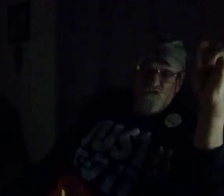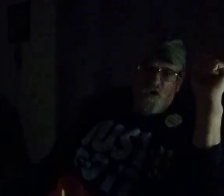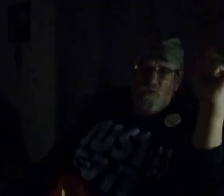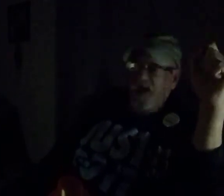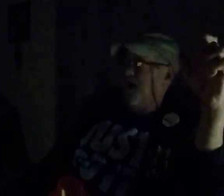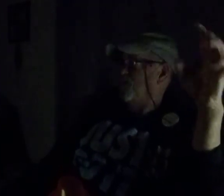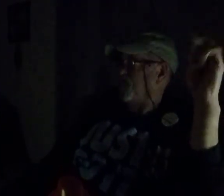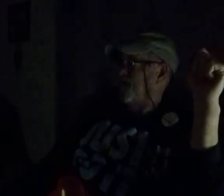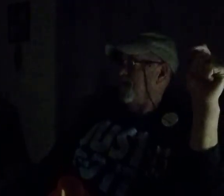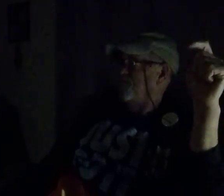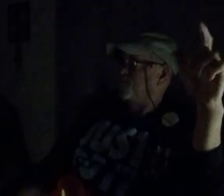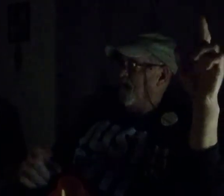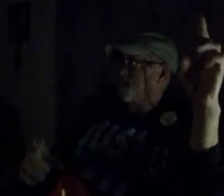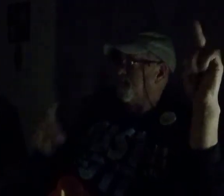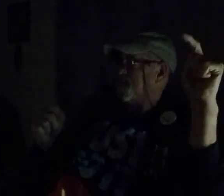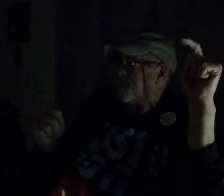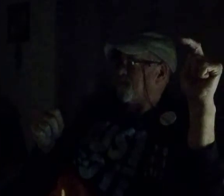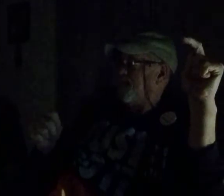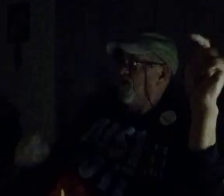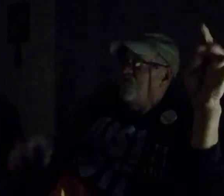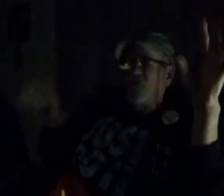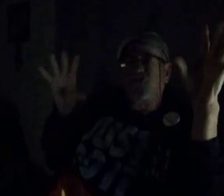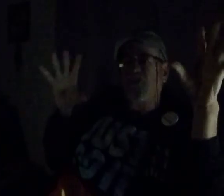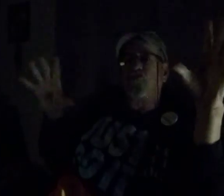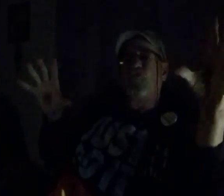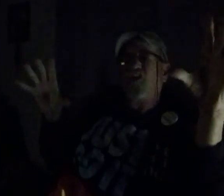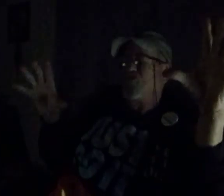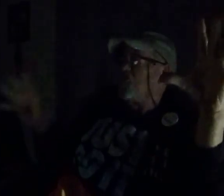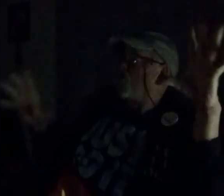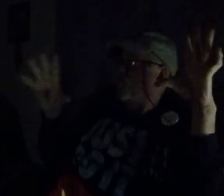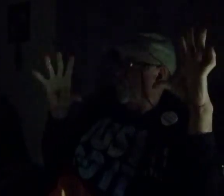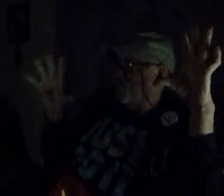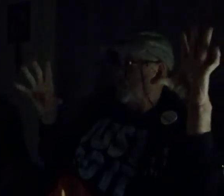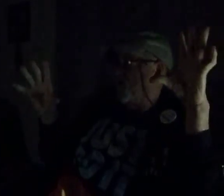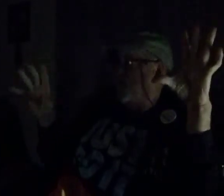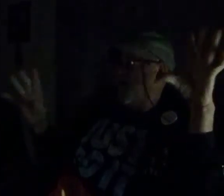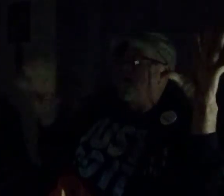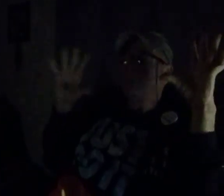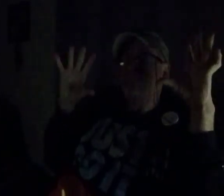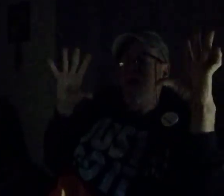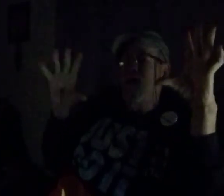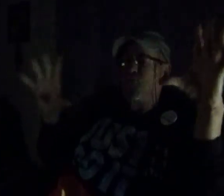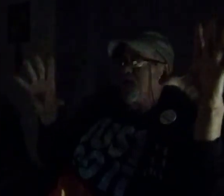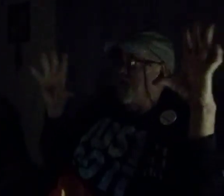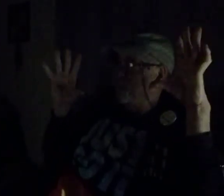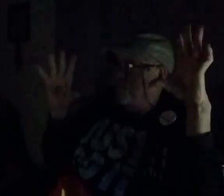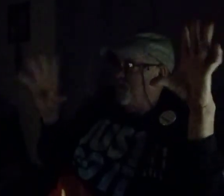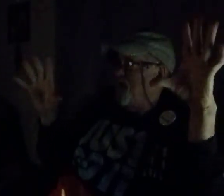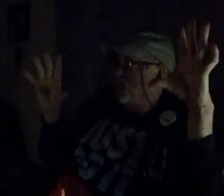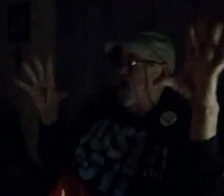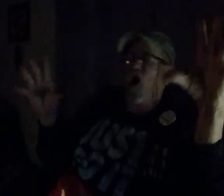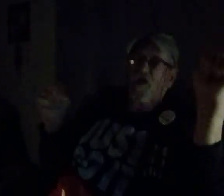no way I was gonna leave. But, the situation could've turned, very, very ugly.